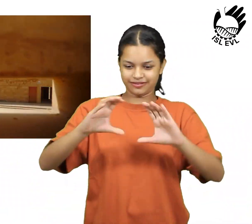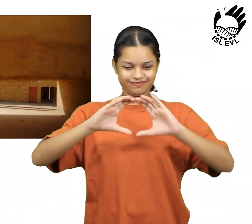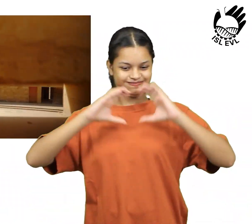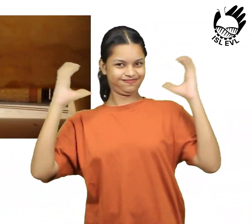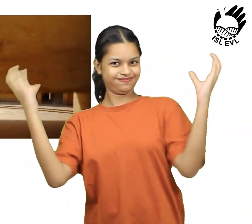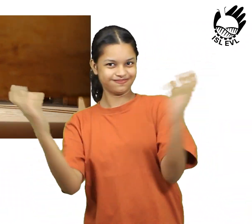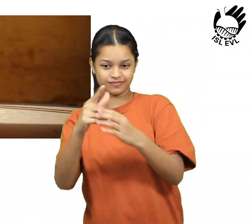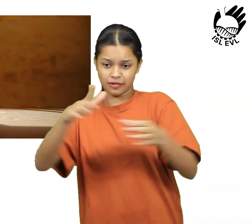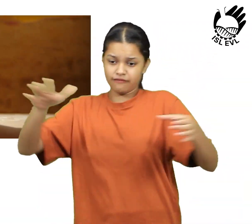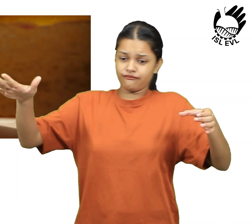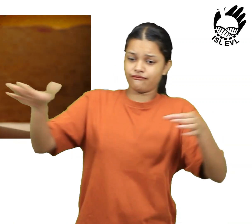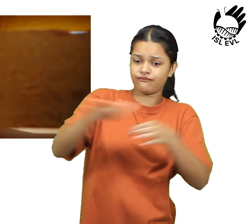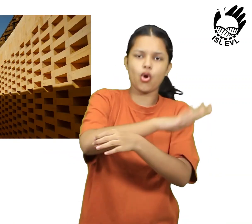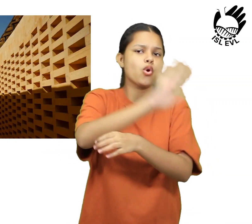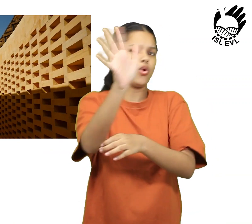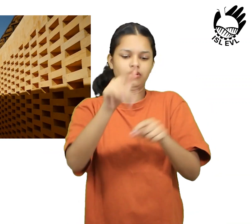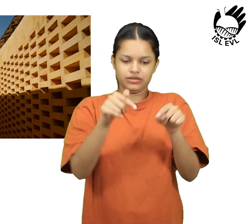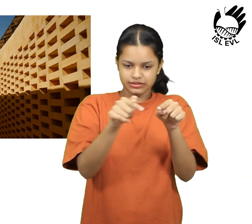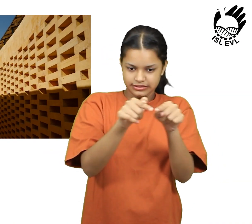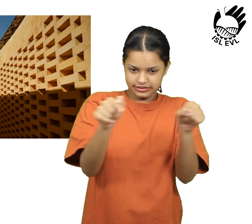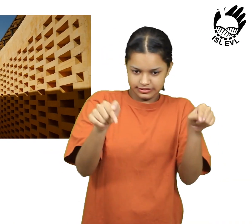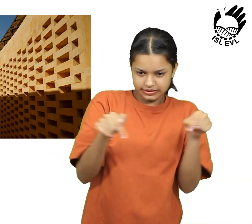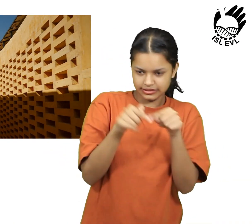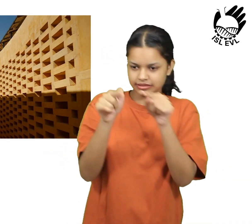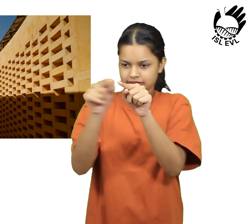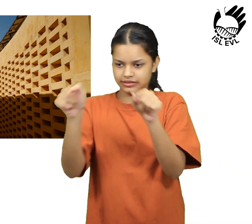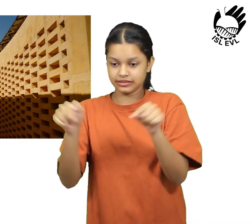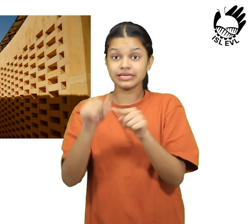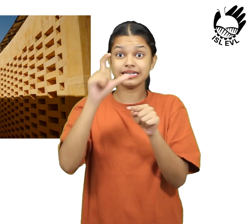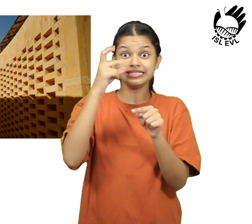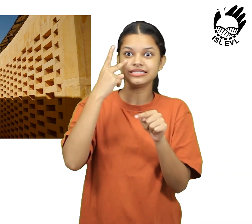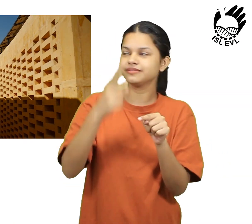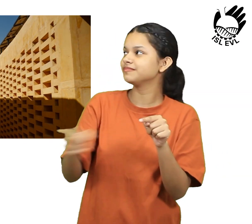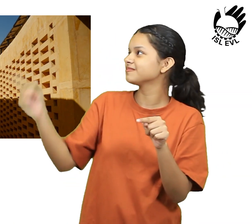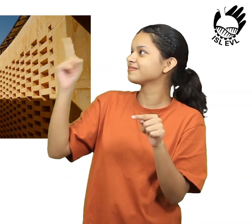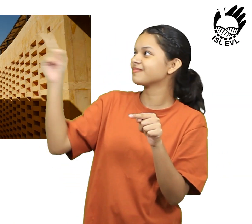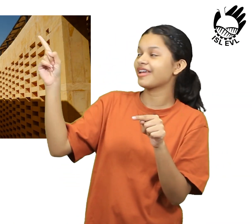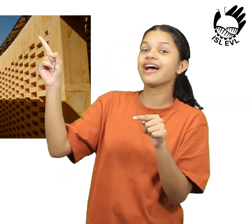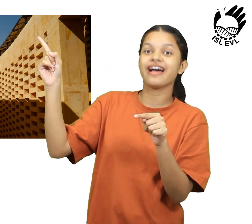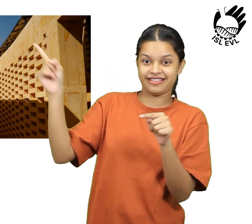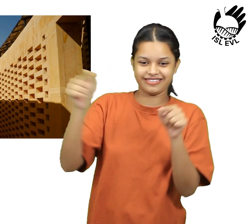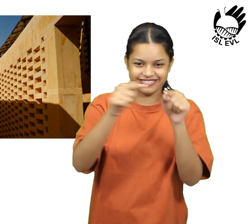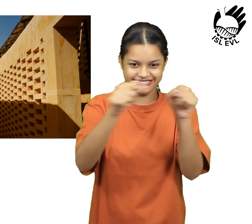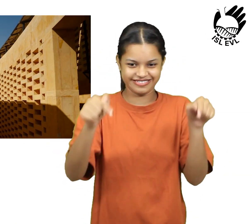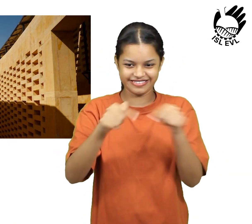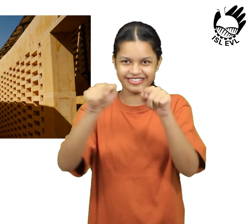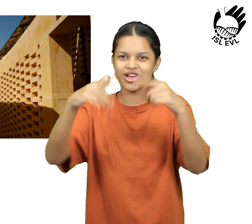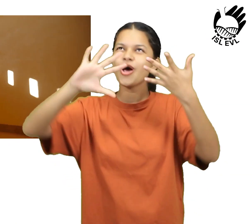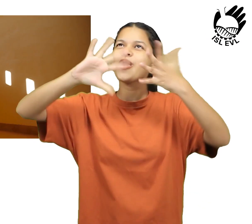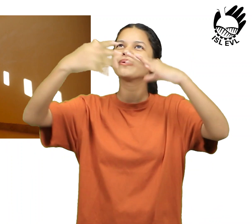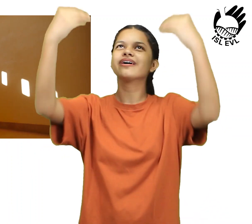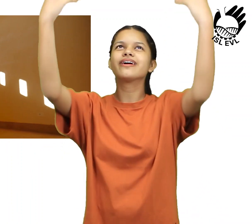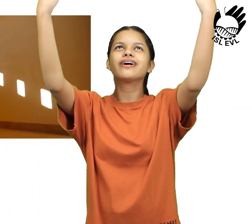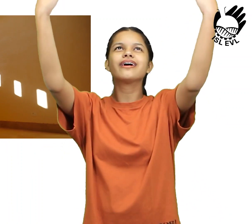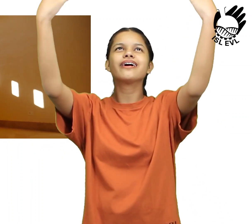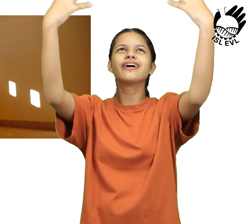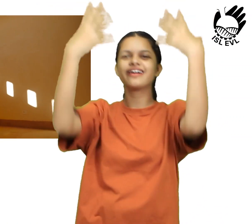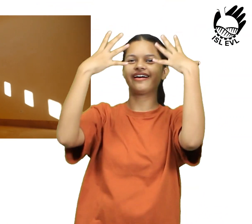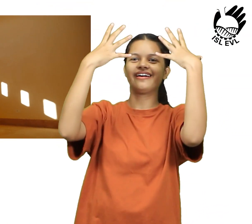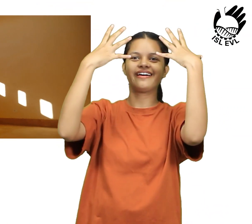the courtyard cool. Courtyard of the school protects children from harsh weather. The classrooms in the school are